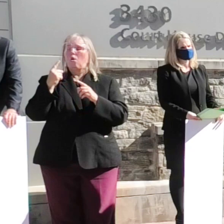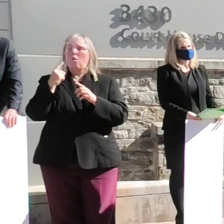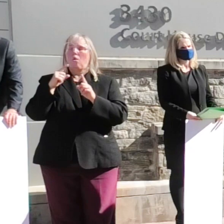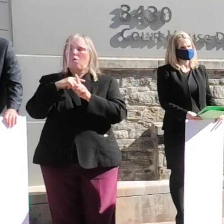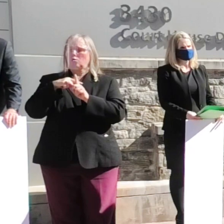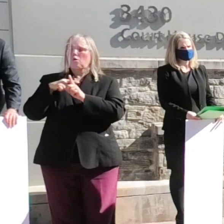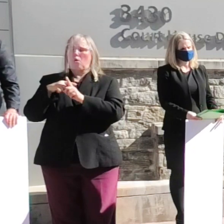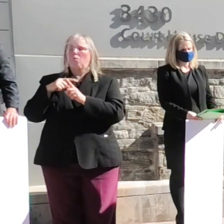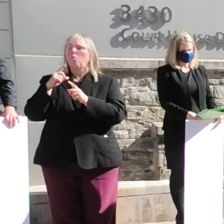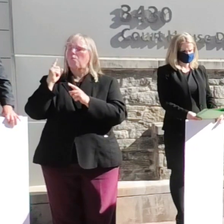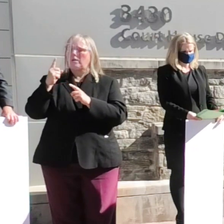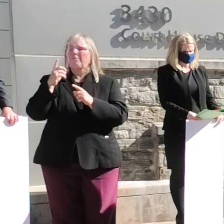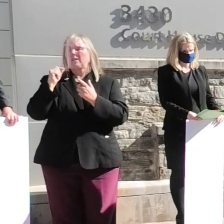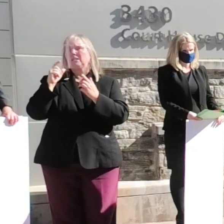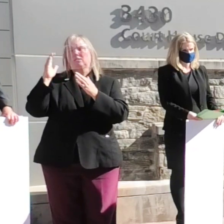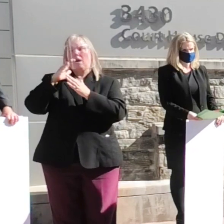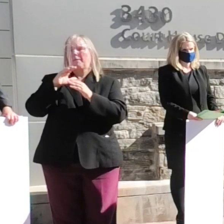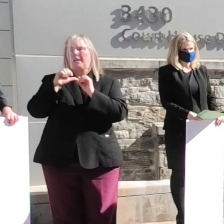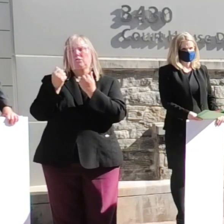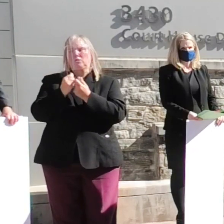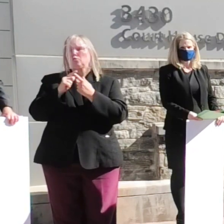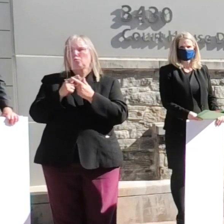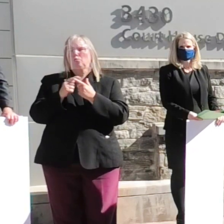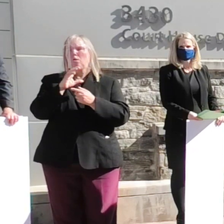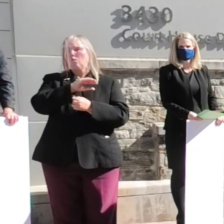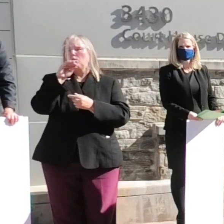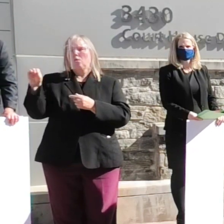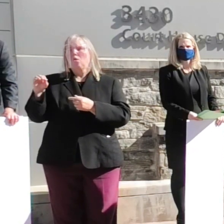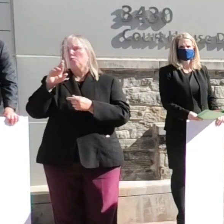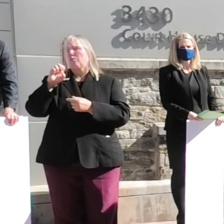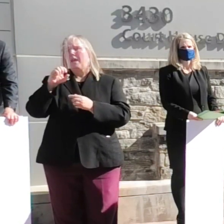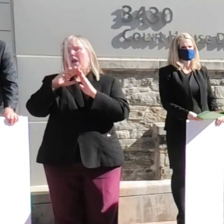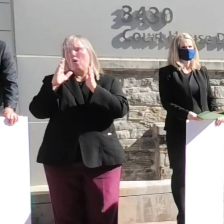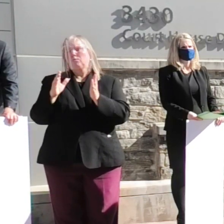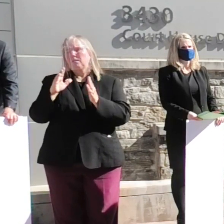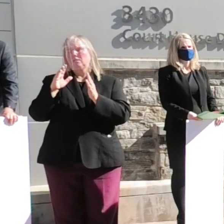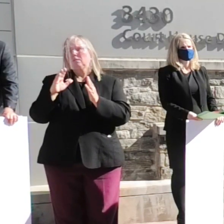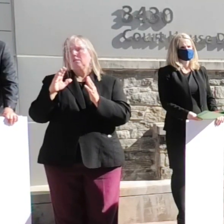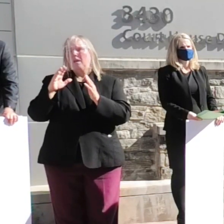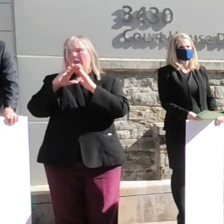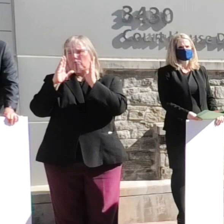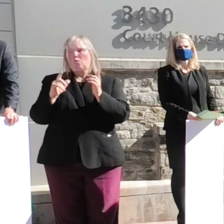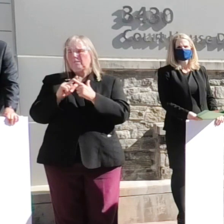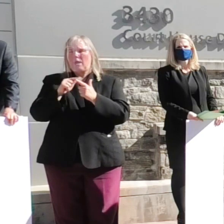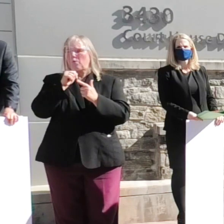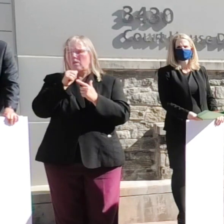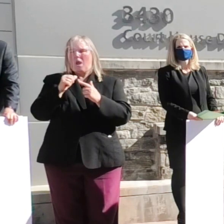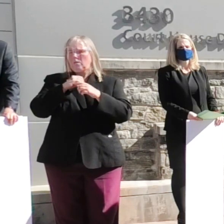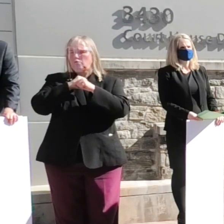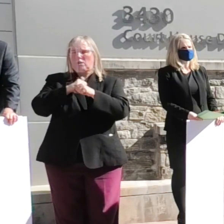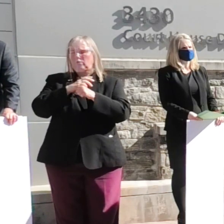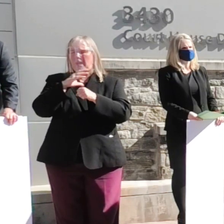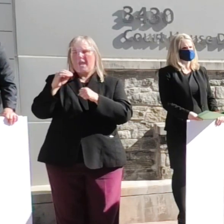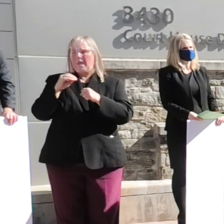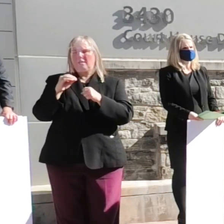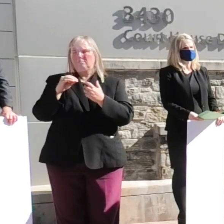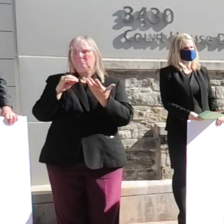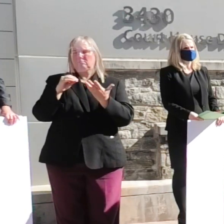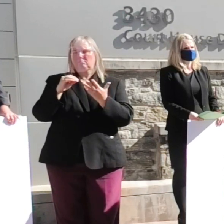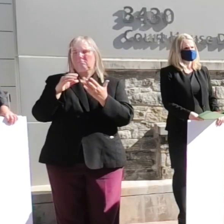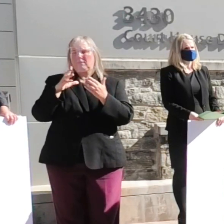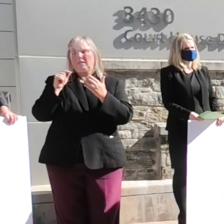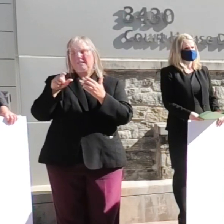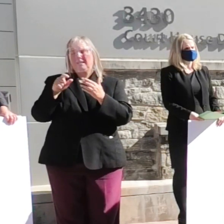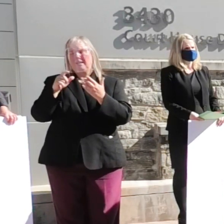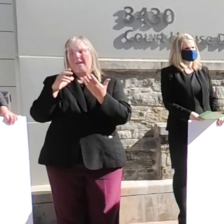the county's housing push to rehouse households that were unsheltered and at risk for COVID 40 households now have a permanent